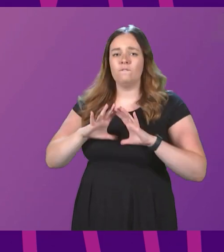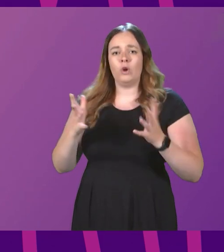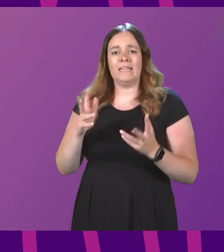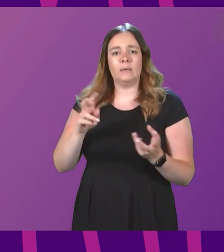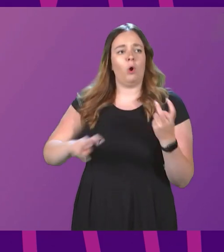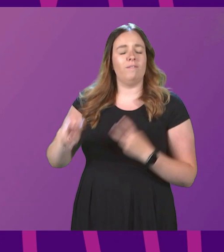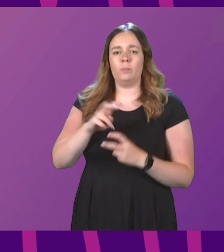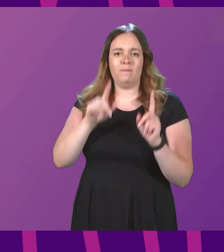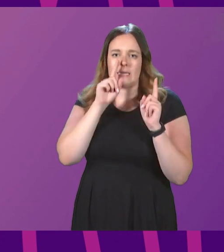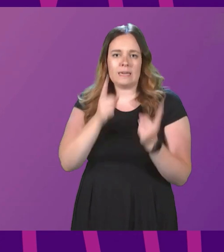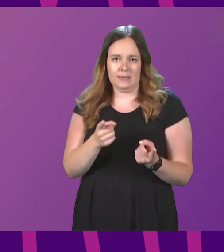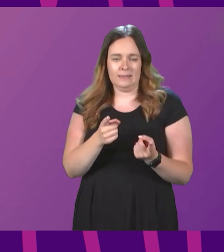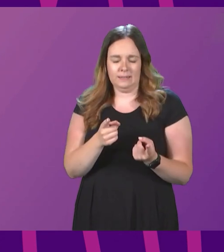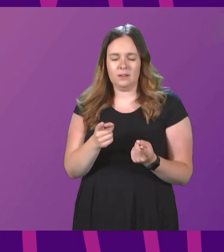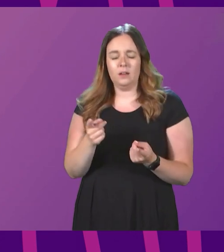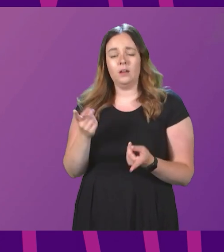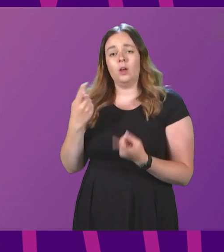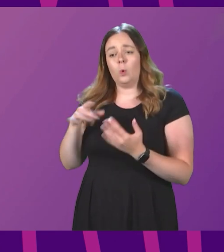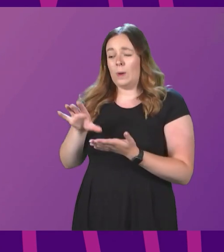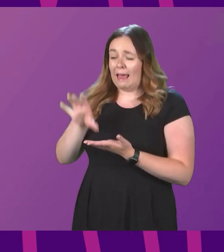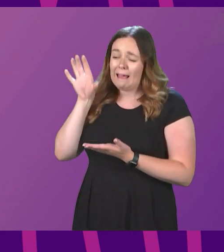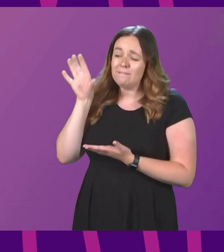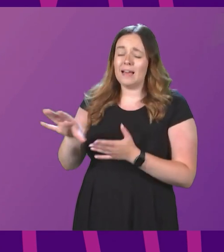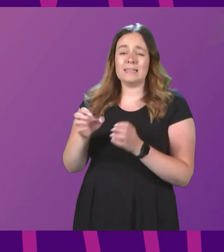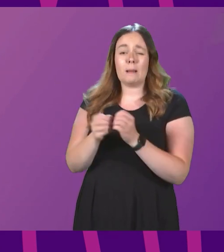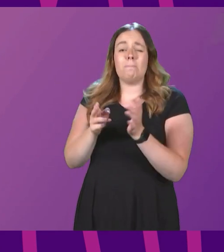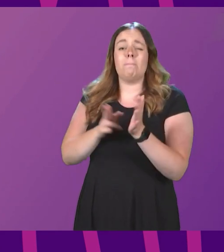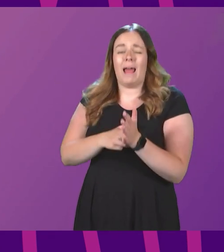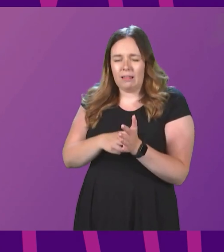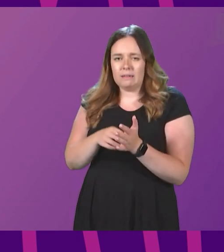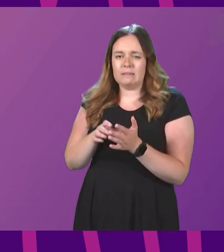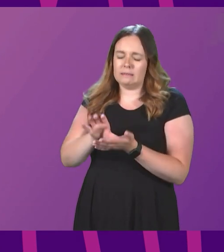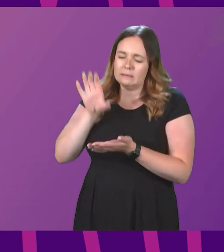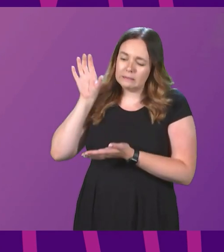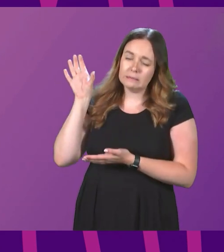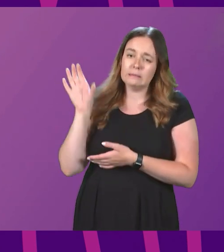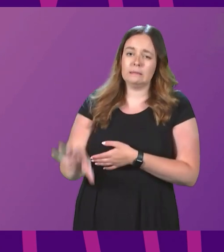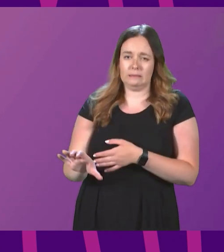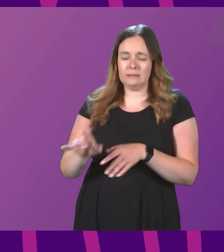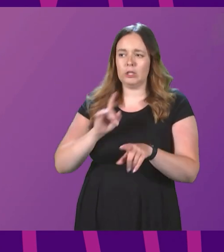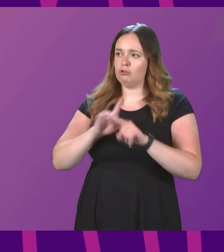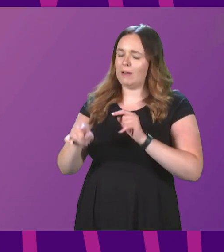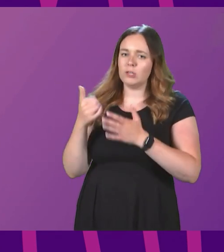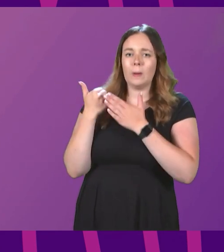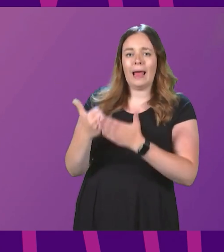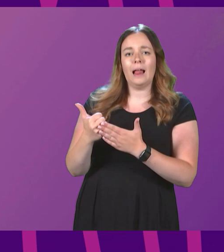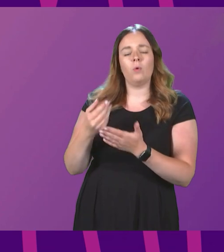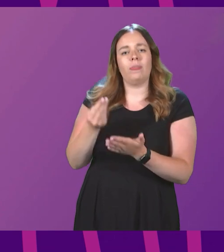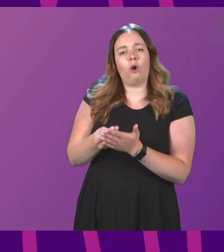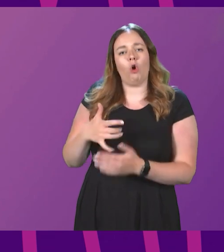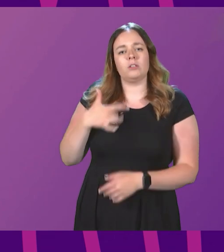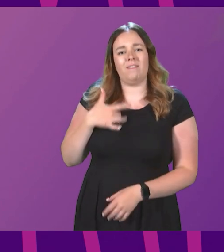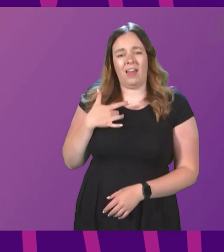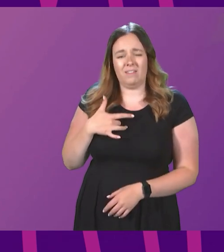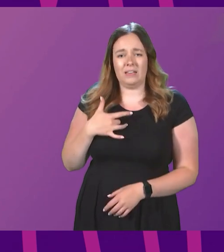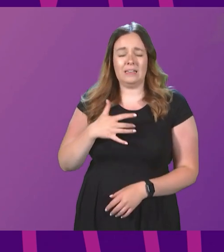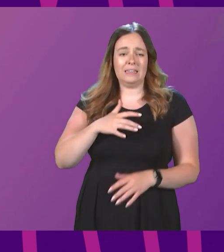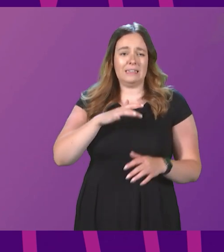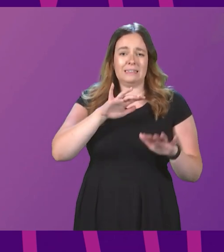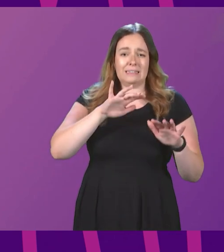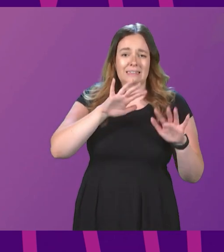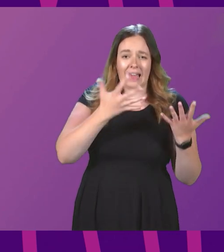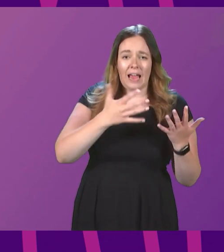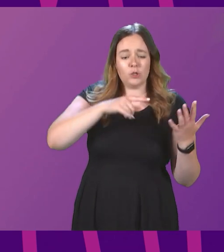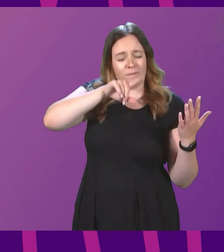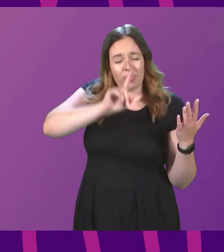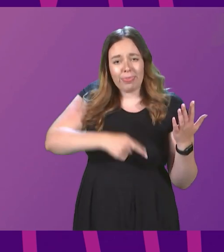movement. And while we invest billions, billions in measures to help with the cost of living, tens of thousands of